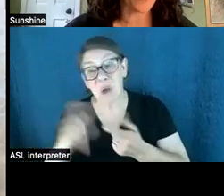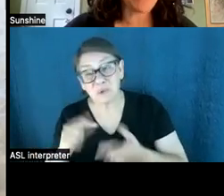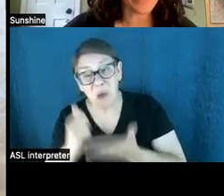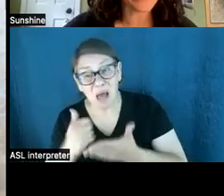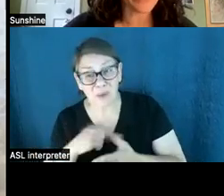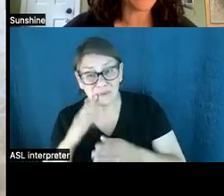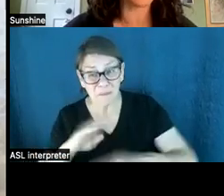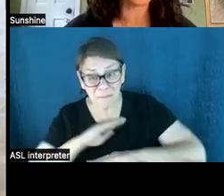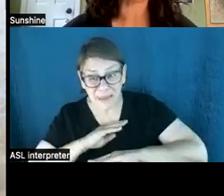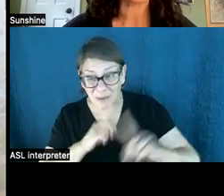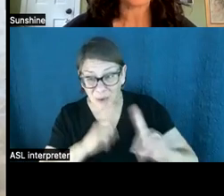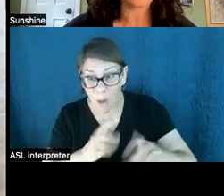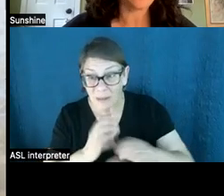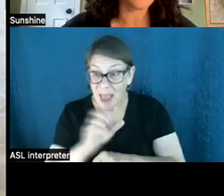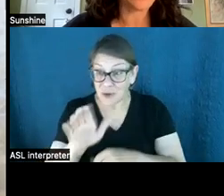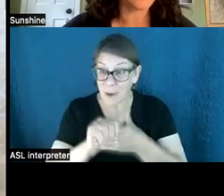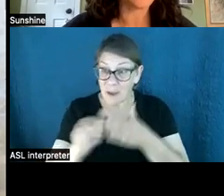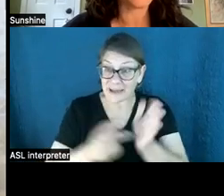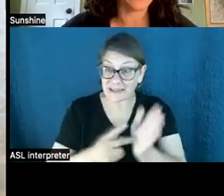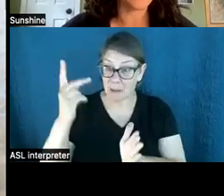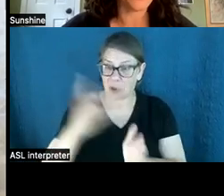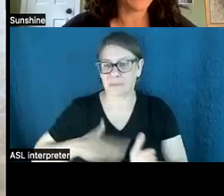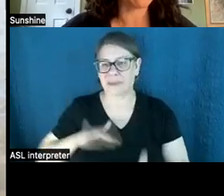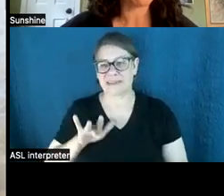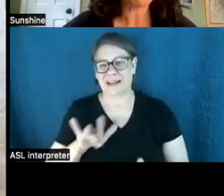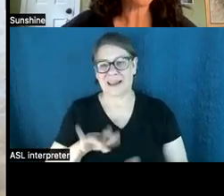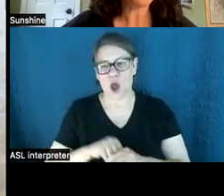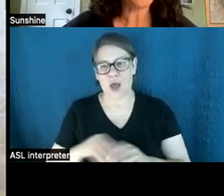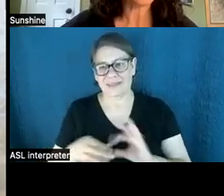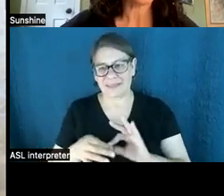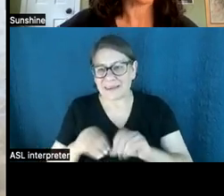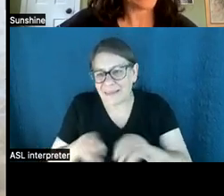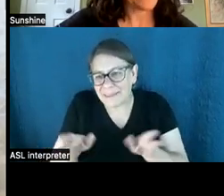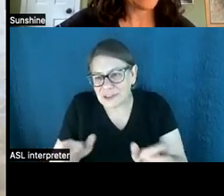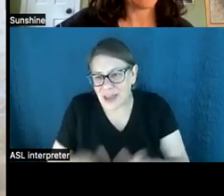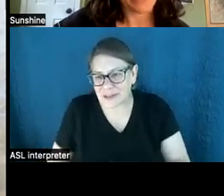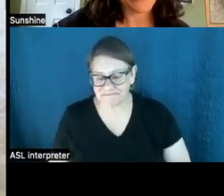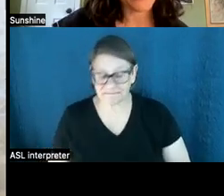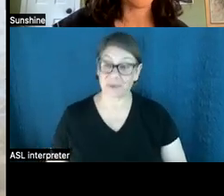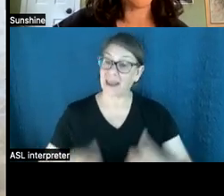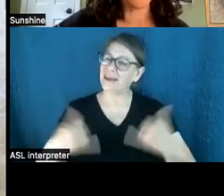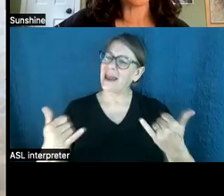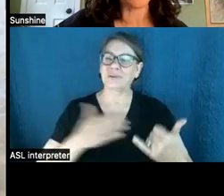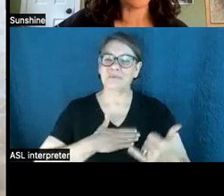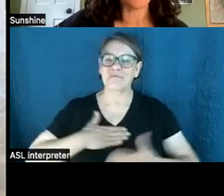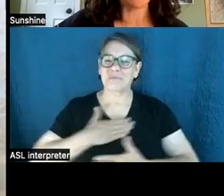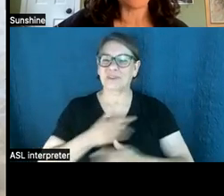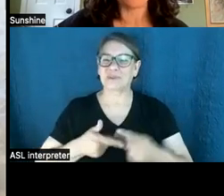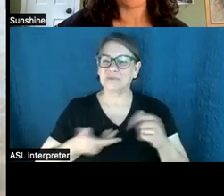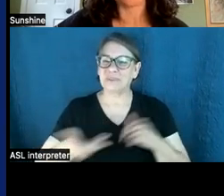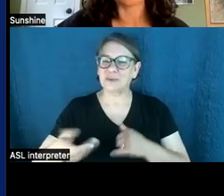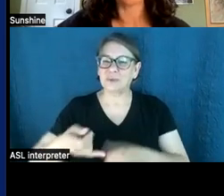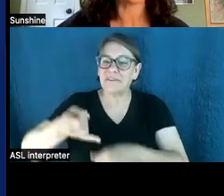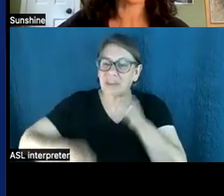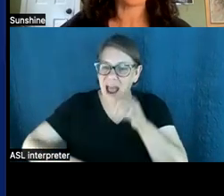gift automatically doubled, please click on the link that is now in the chat. And now it's my pleasure to introduce our final